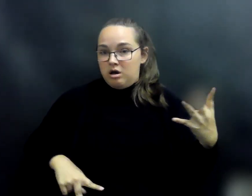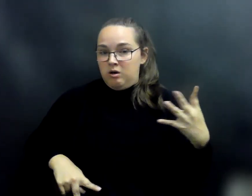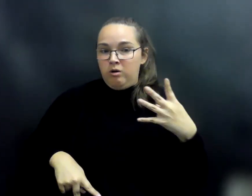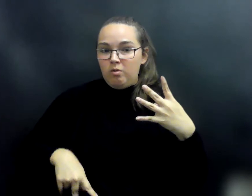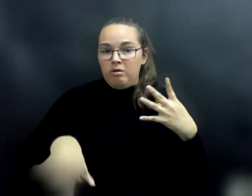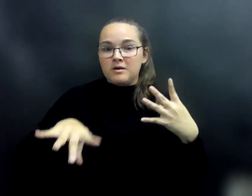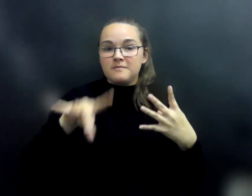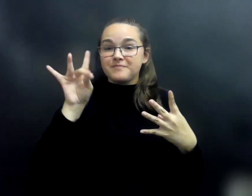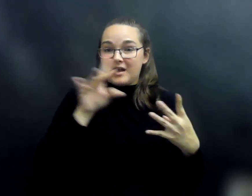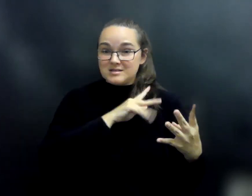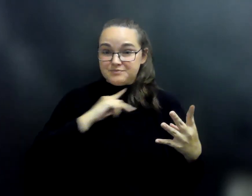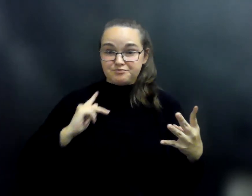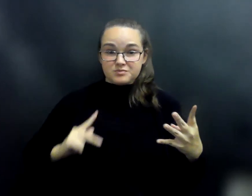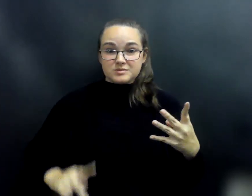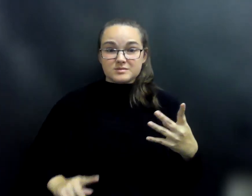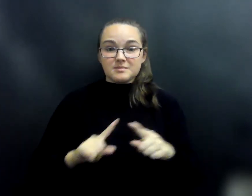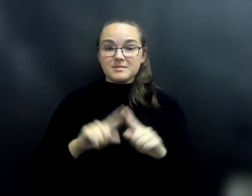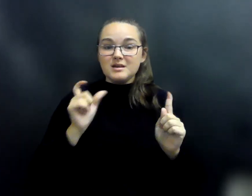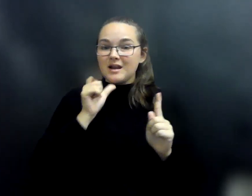not The